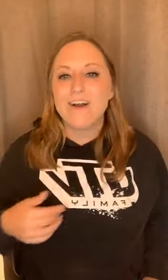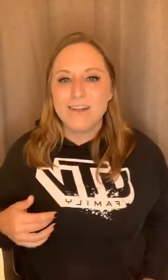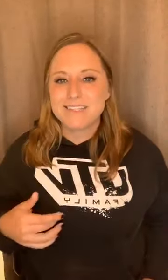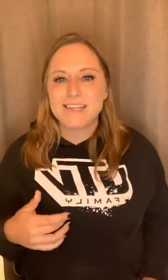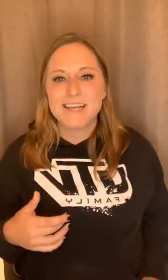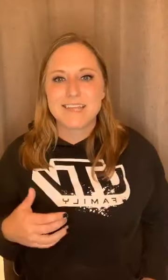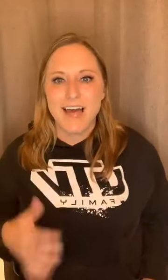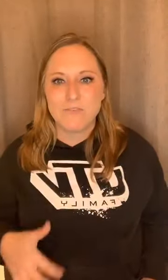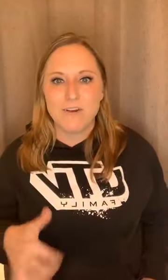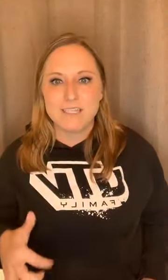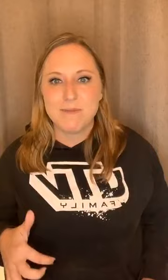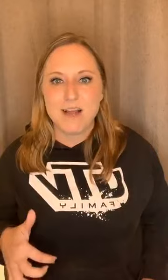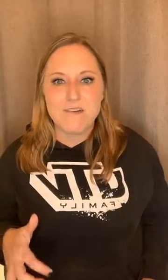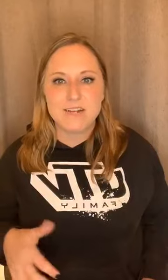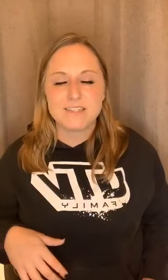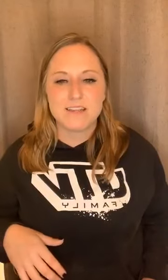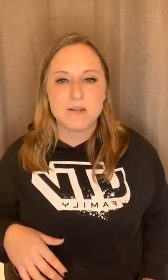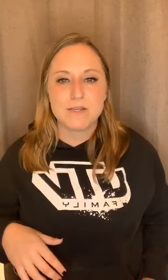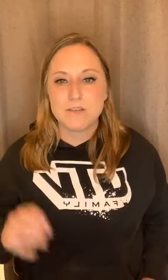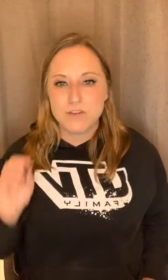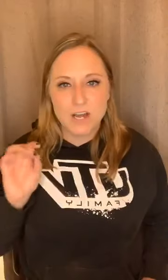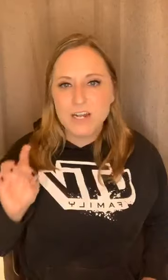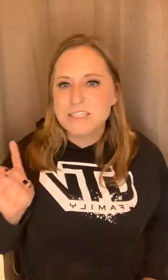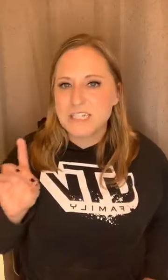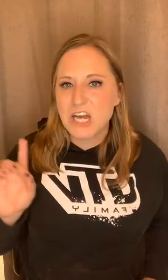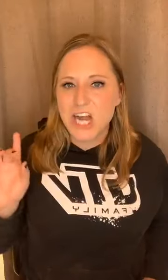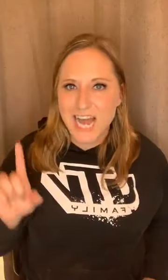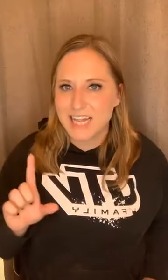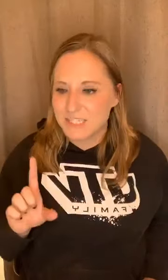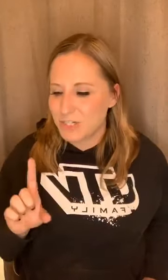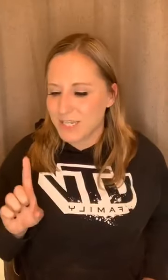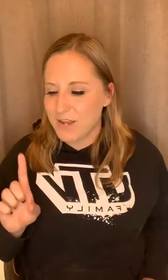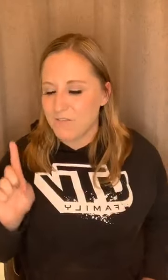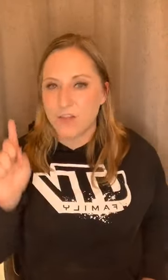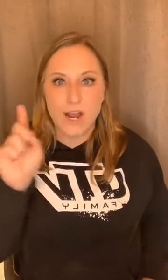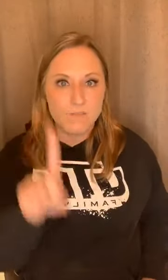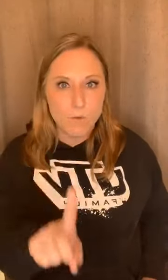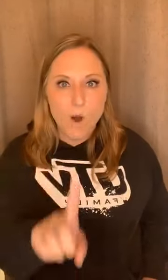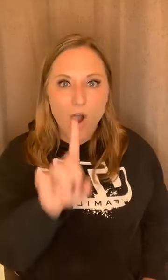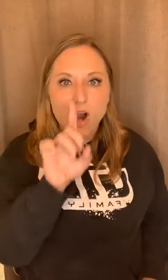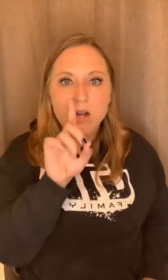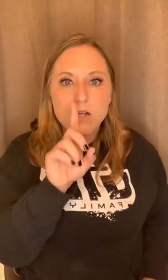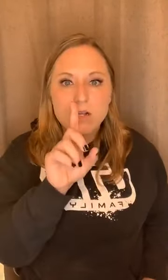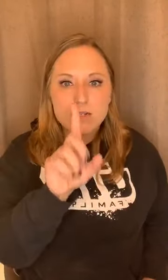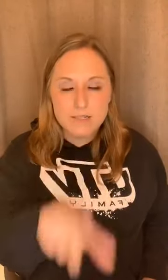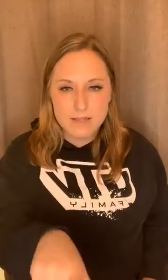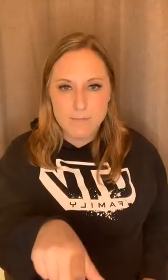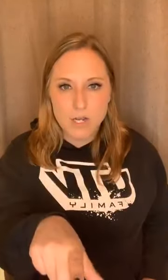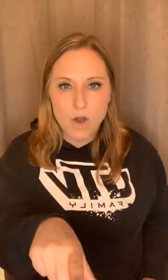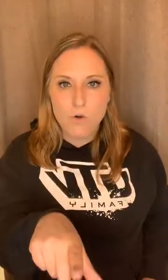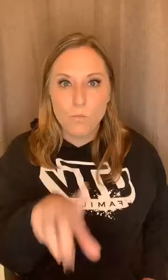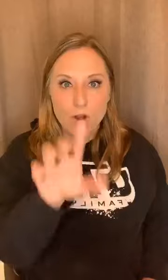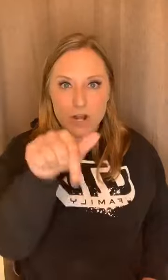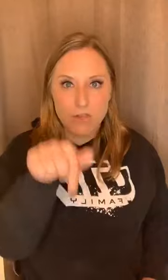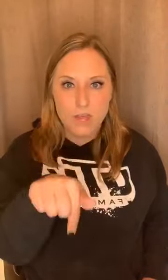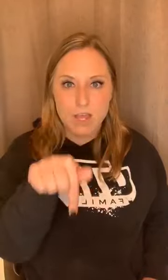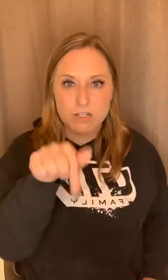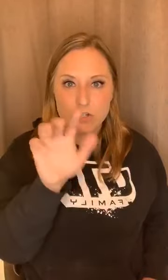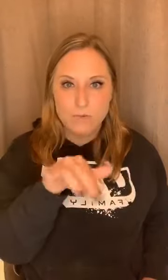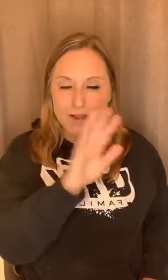honestly, it's kind of raised my confidence a little bit. So if you're not on TikTok, I highly suggest getting over there. And if you are, let me know what your thing is so I can